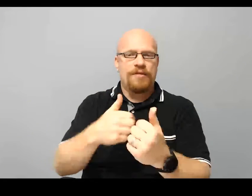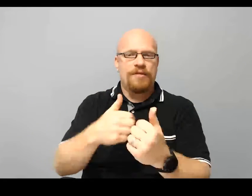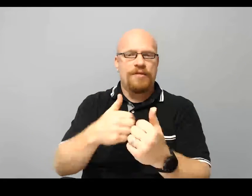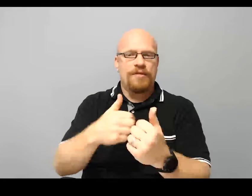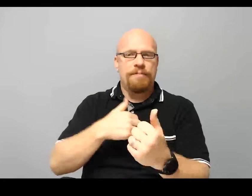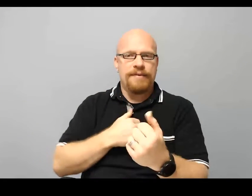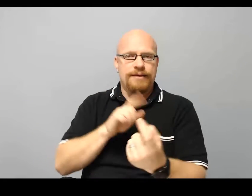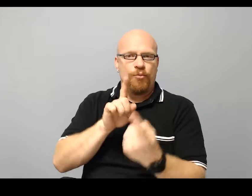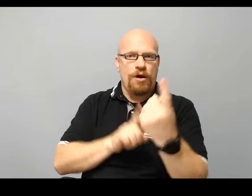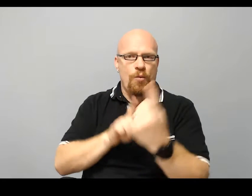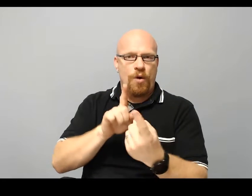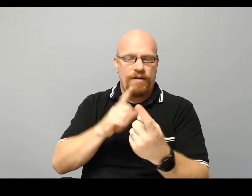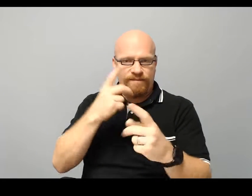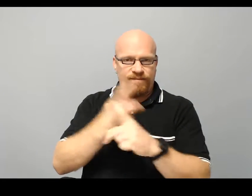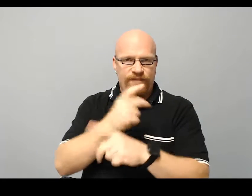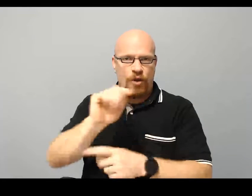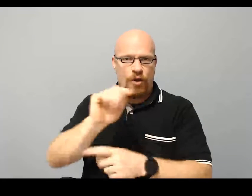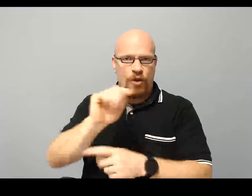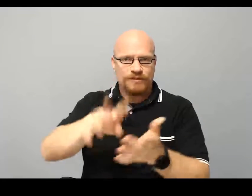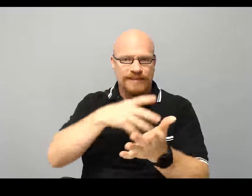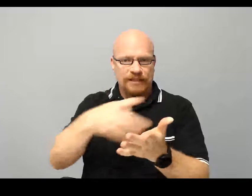with me, one-on-one. Figure out schedule.